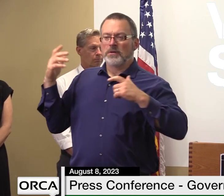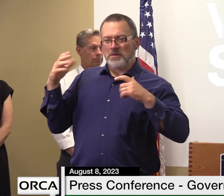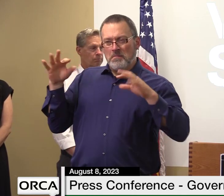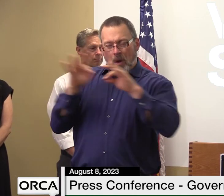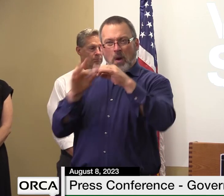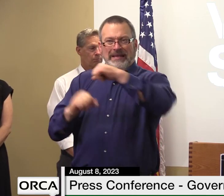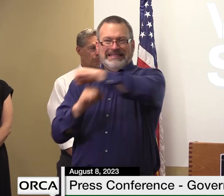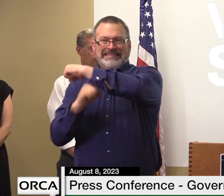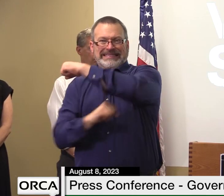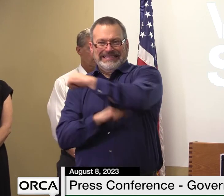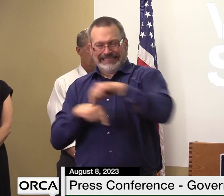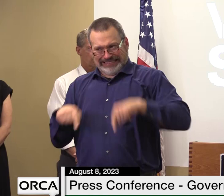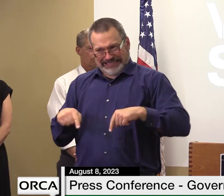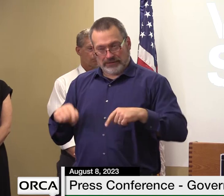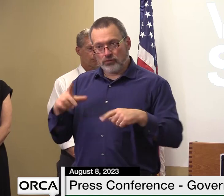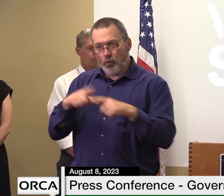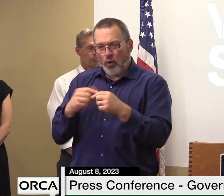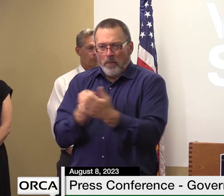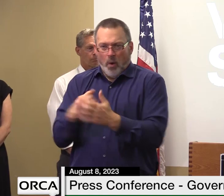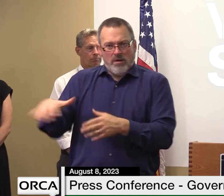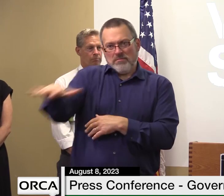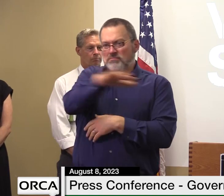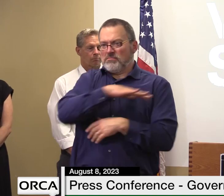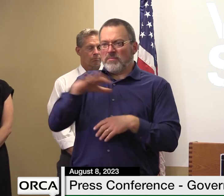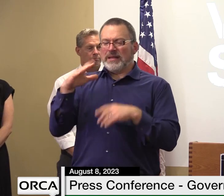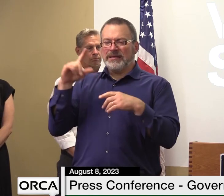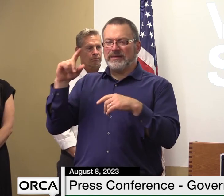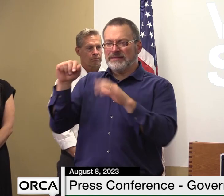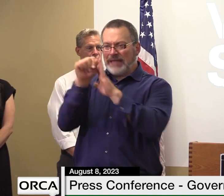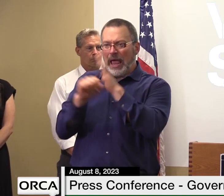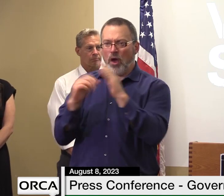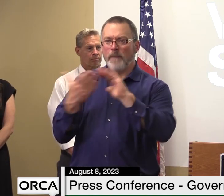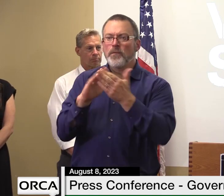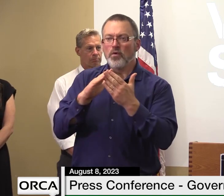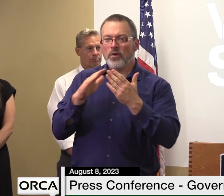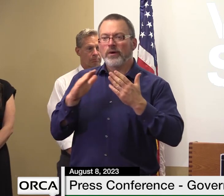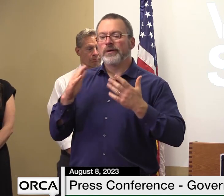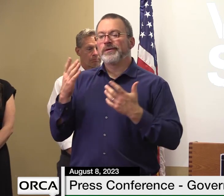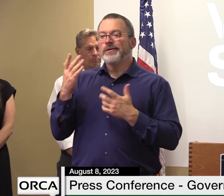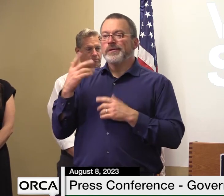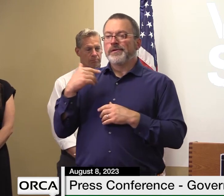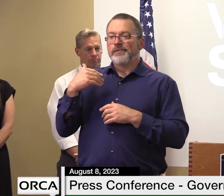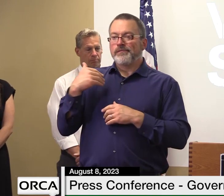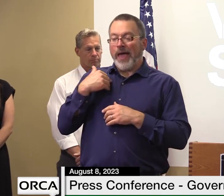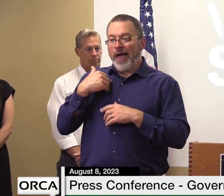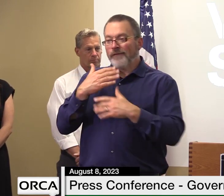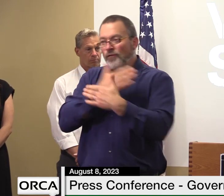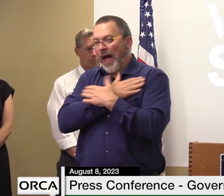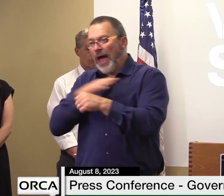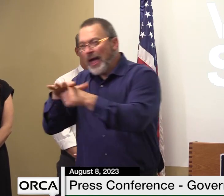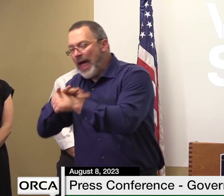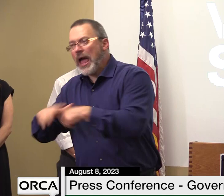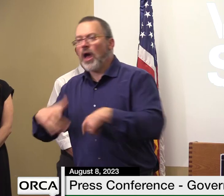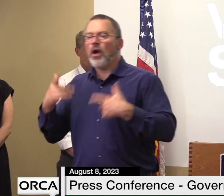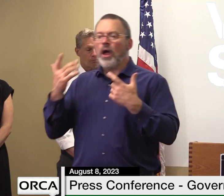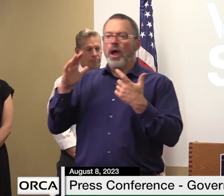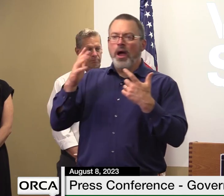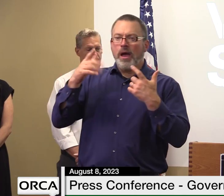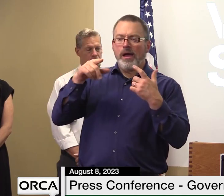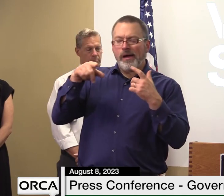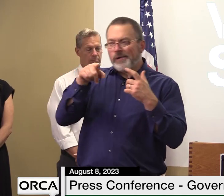how supplies get in and out of those in need of medical care and how those in need of medical care get to the doctor